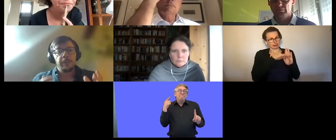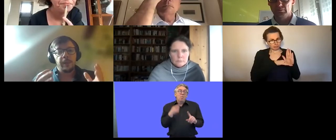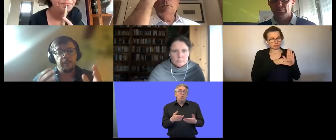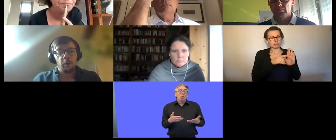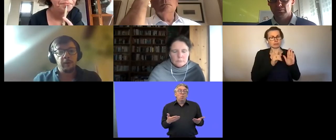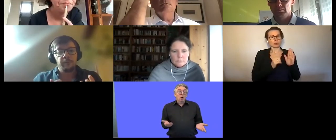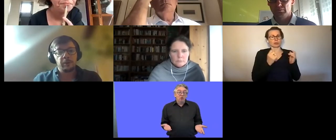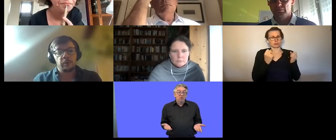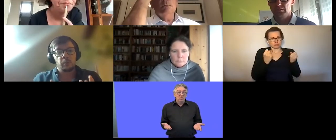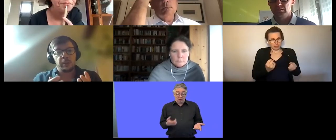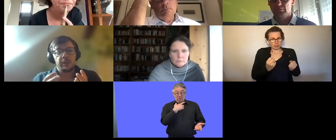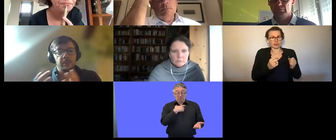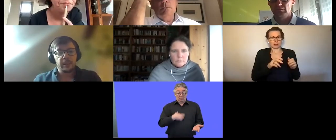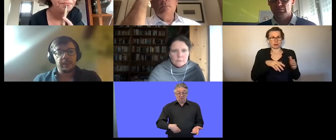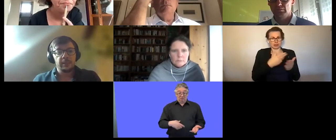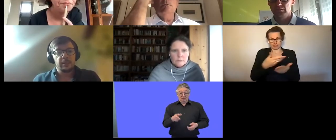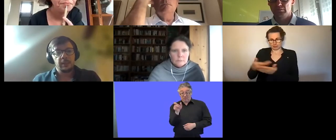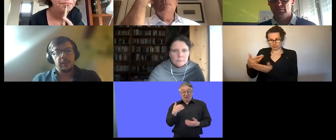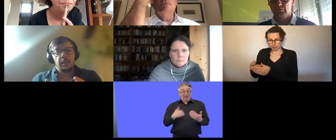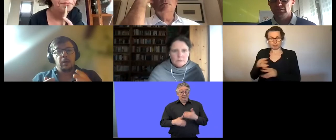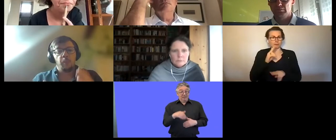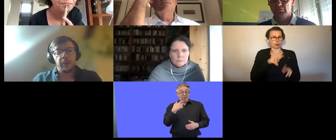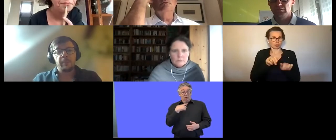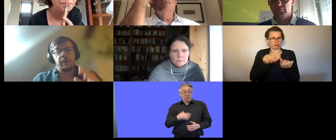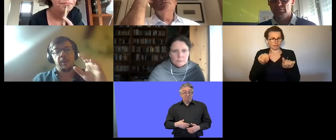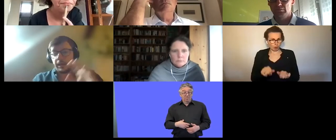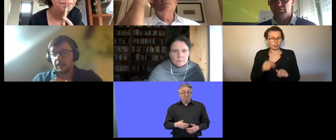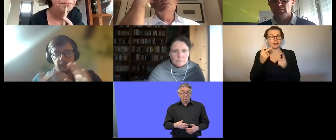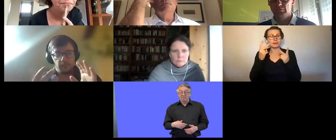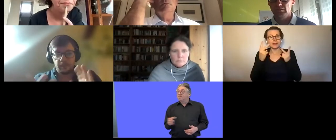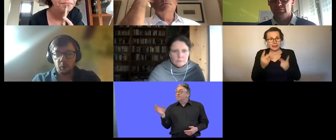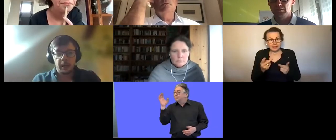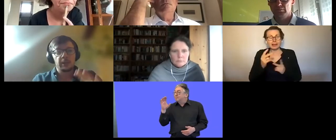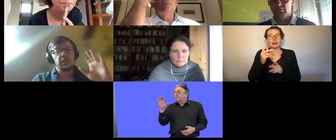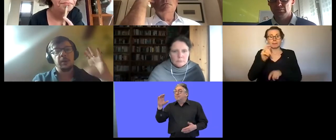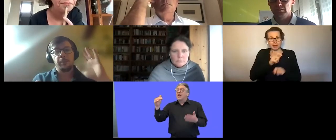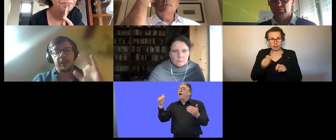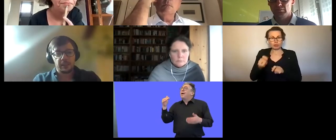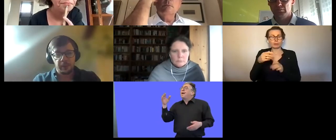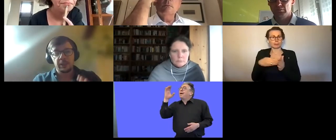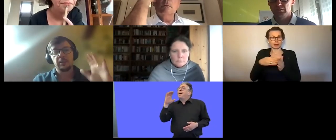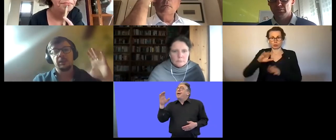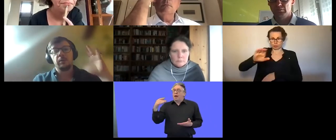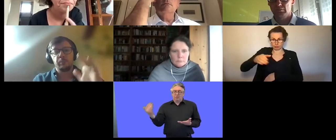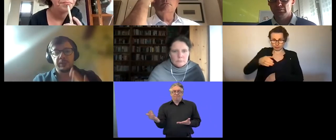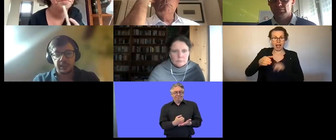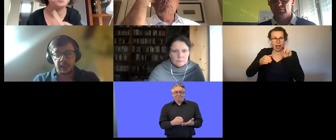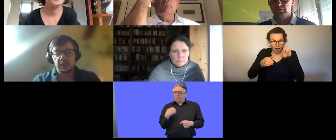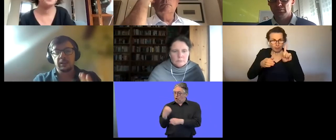employment of persons with disabilities obey by again minimum wage participation